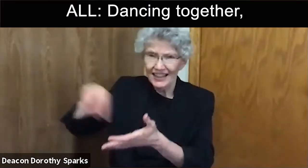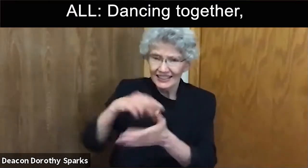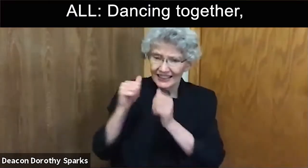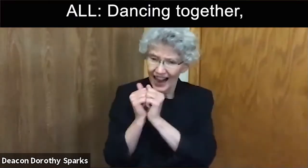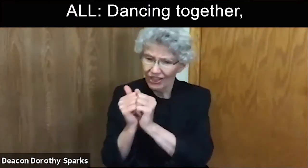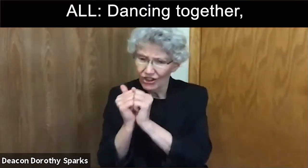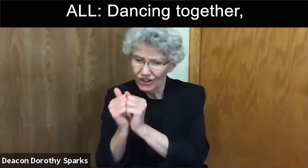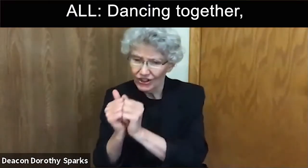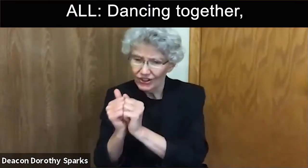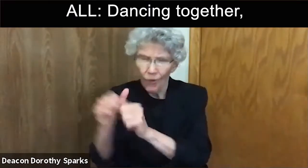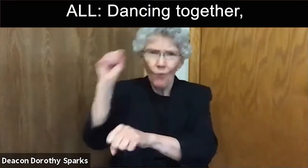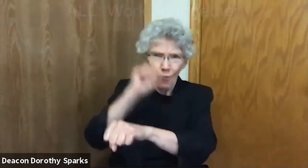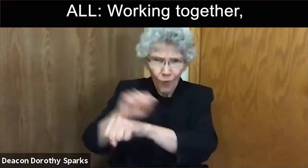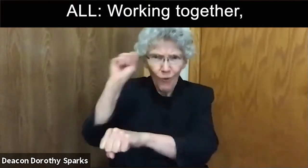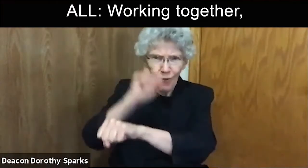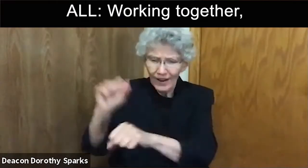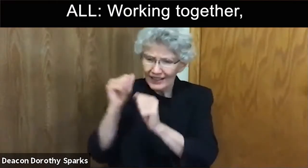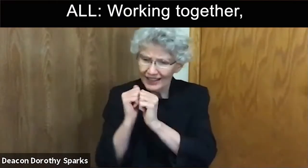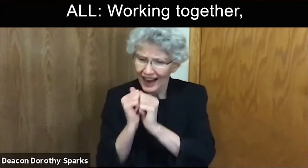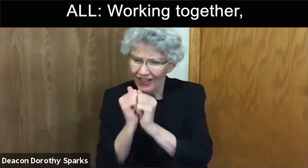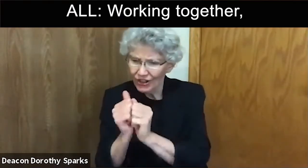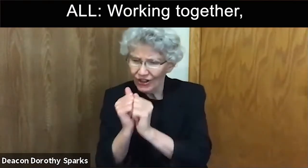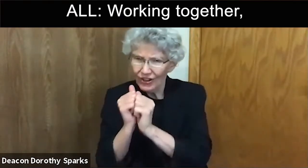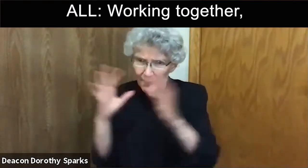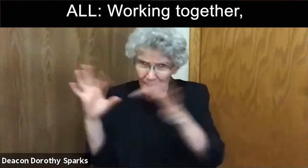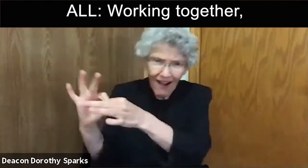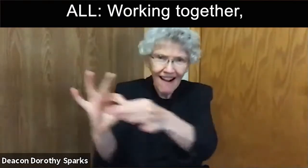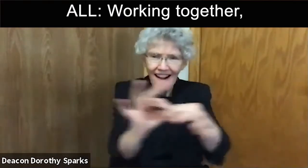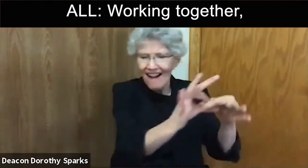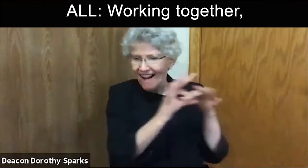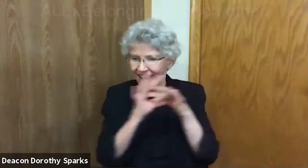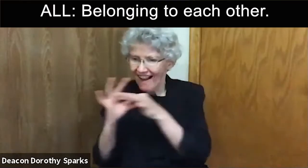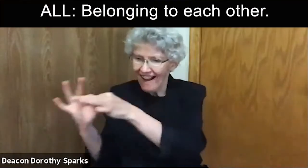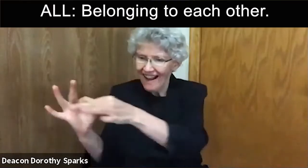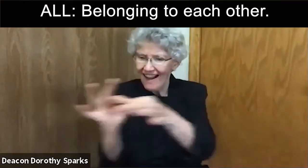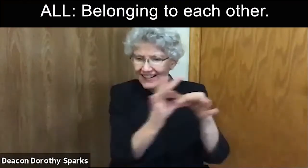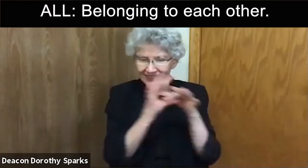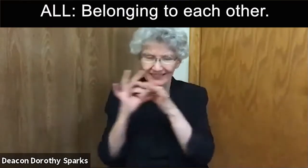Dancing together, working together, belonging to each other.